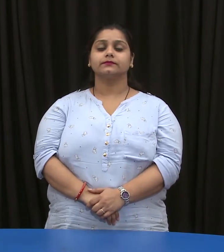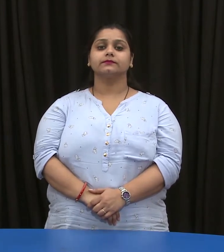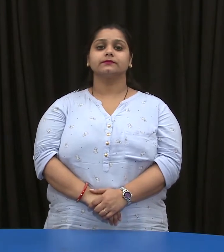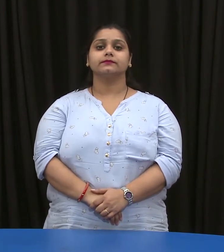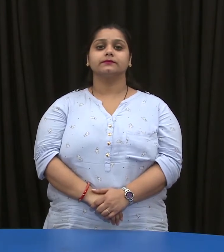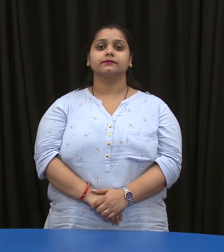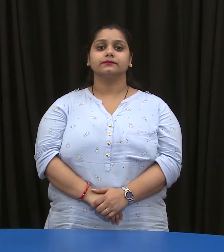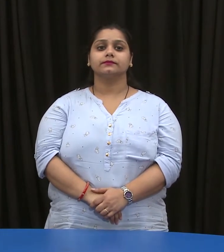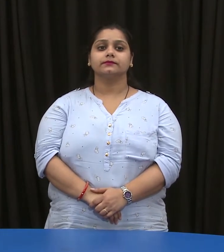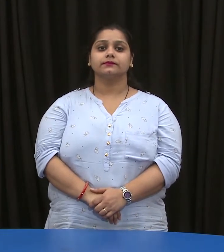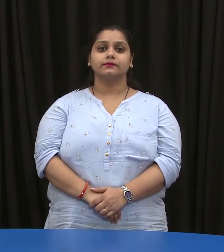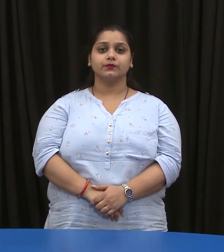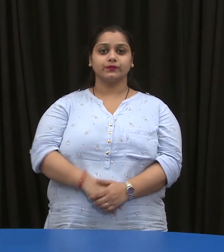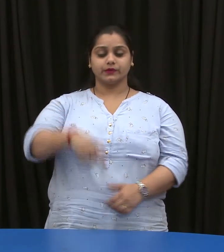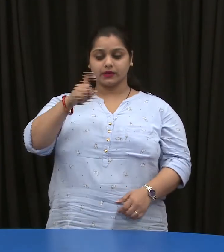Then click on Control Panel.